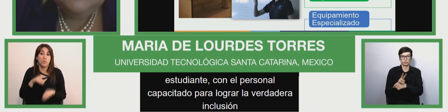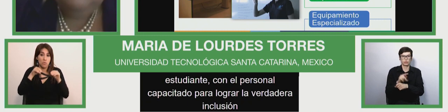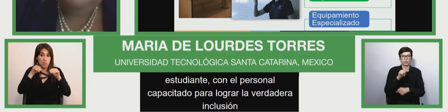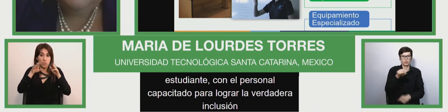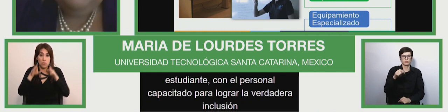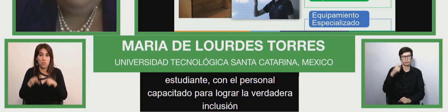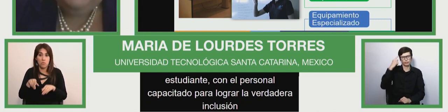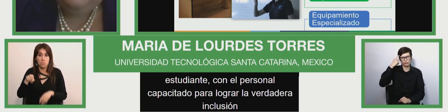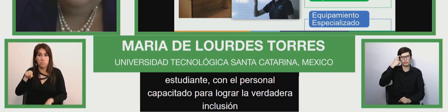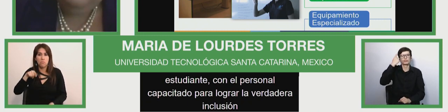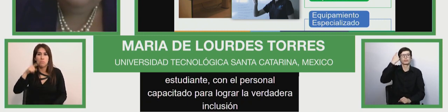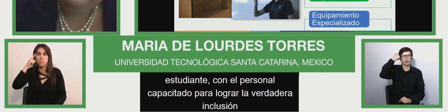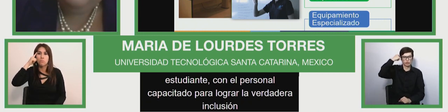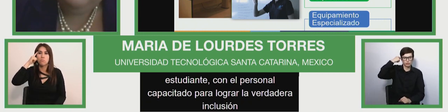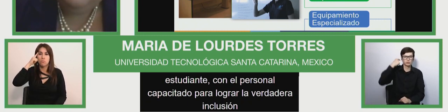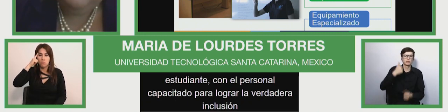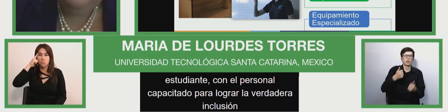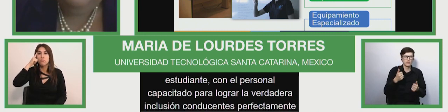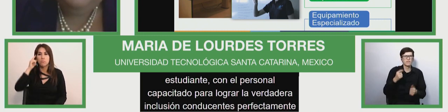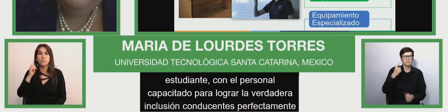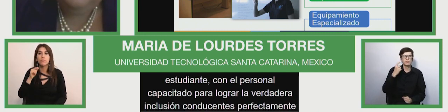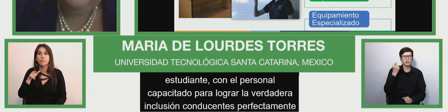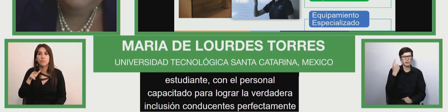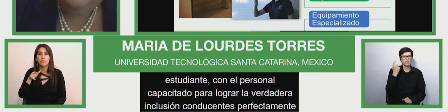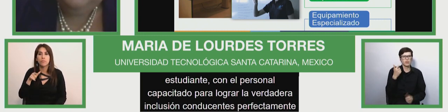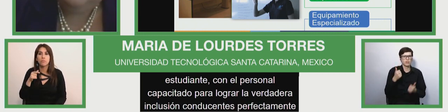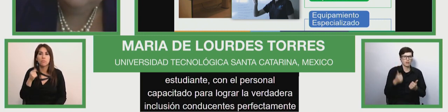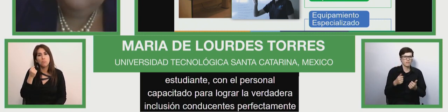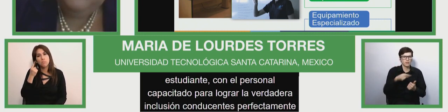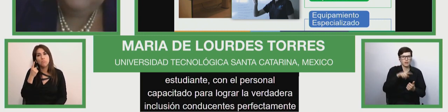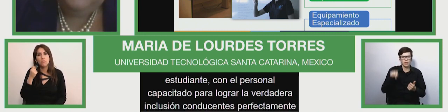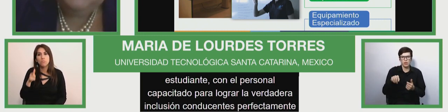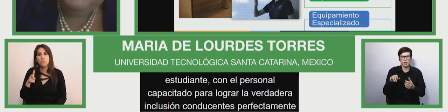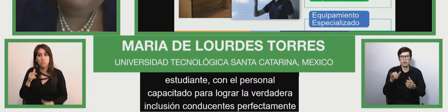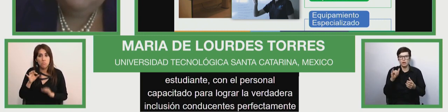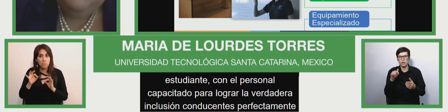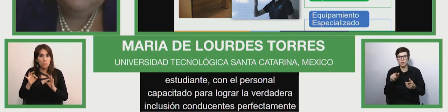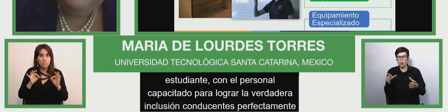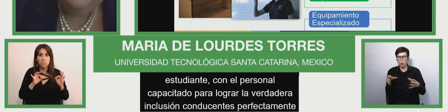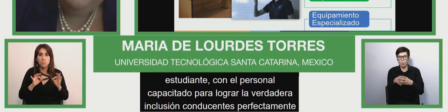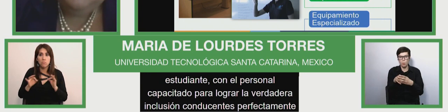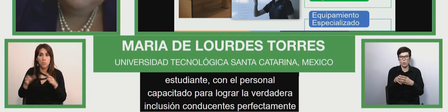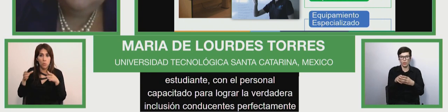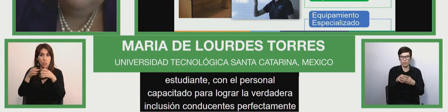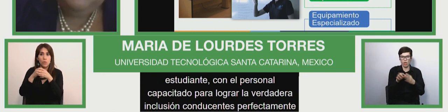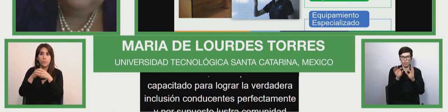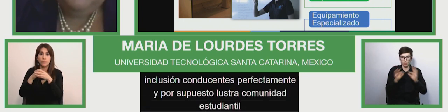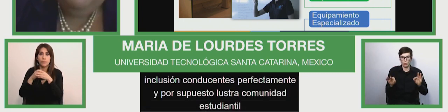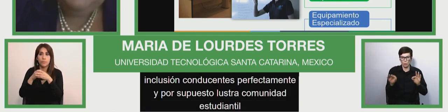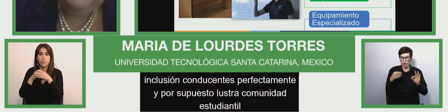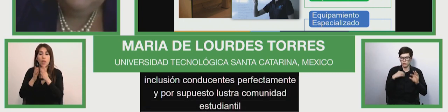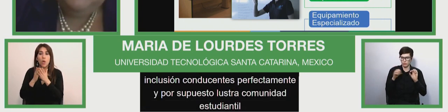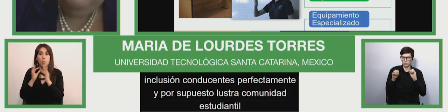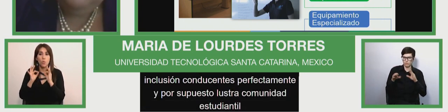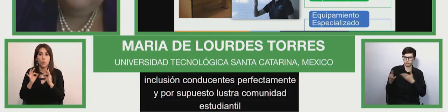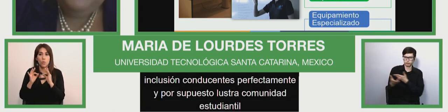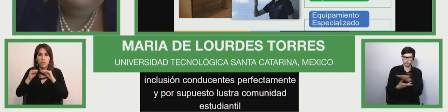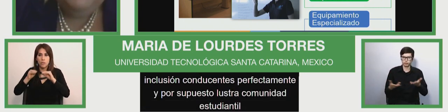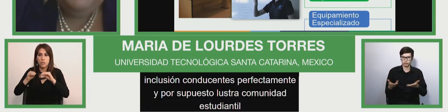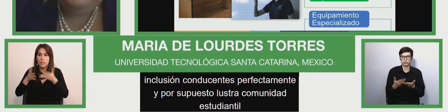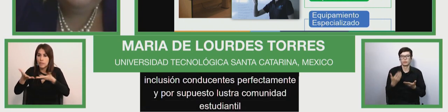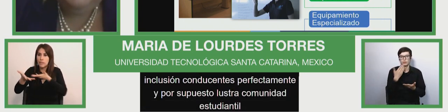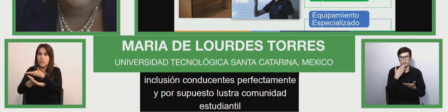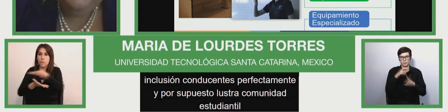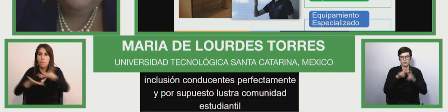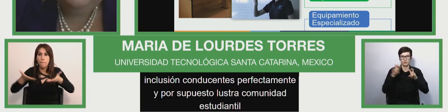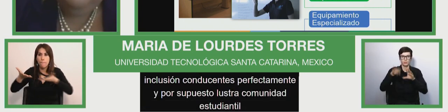have people who are trained in to achieve full inclusion through the teachers